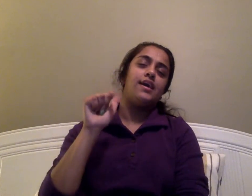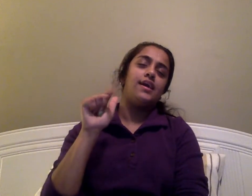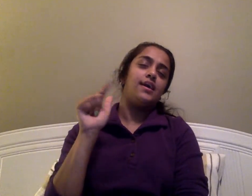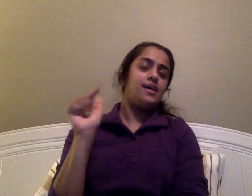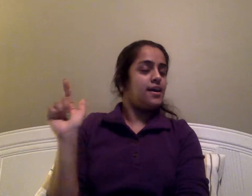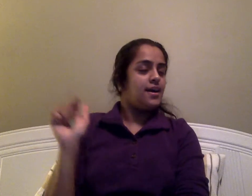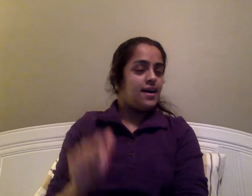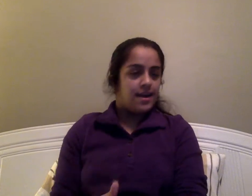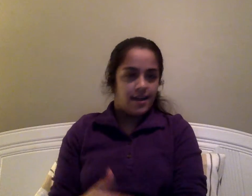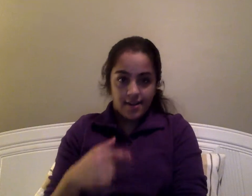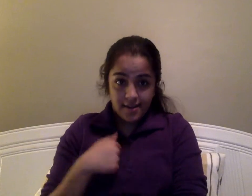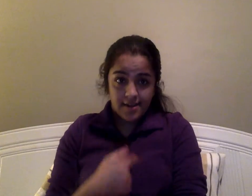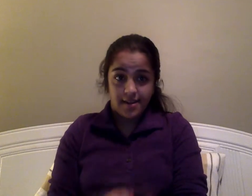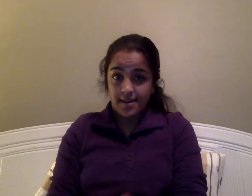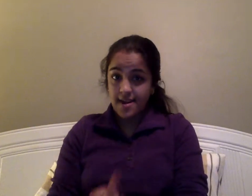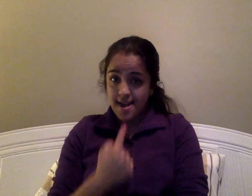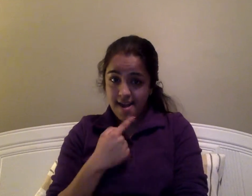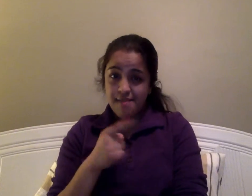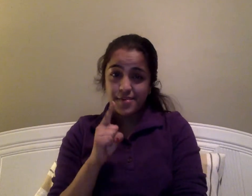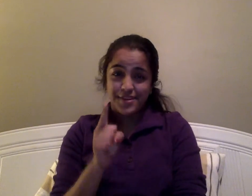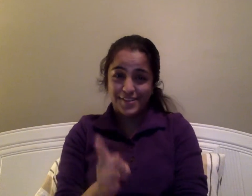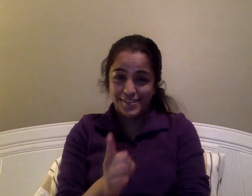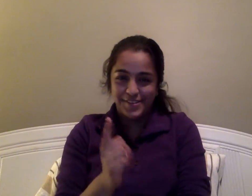-la-la, I miss you,